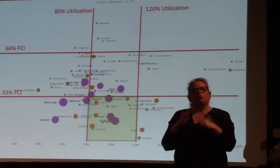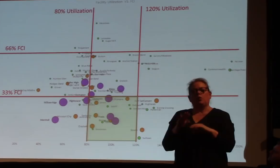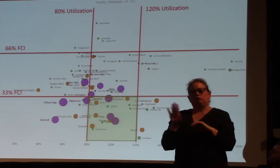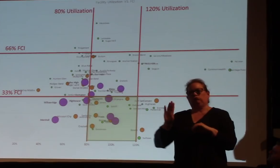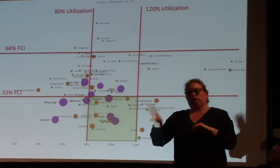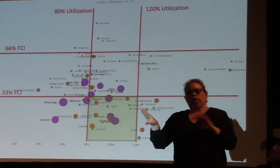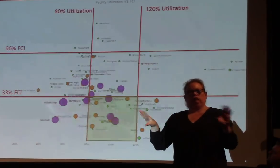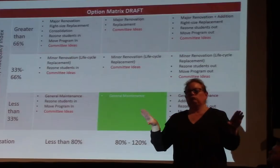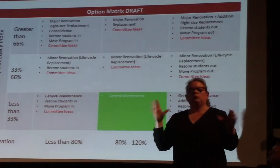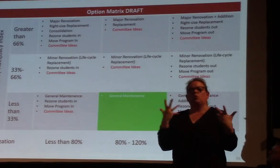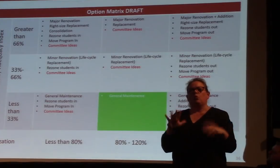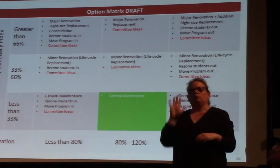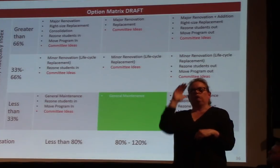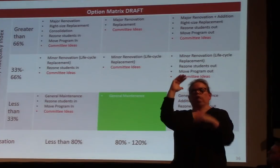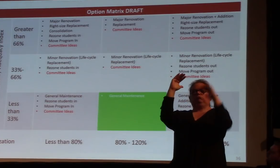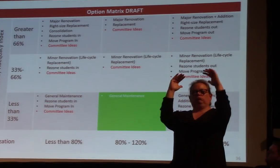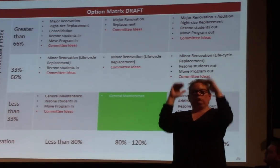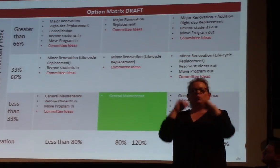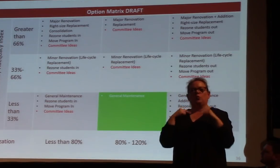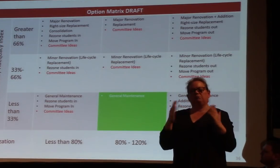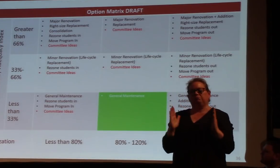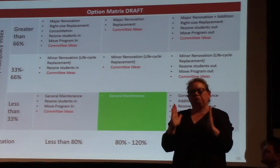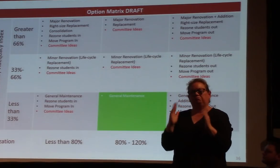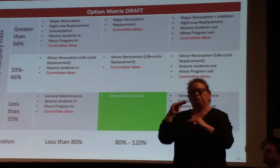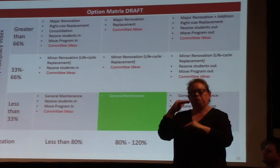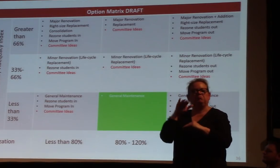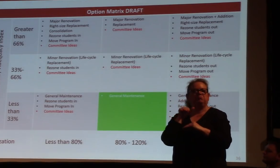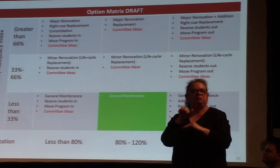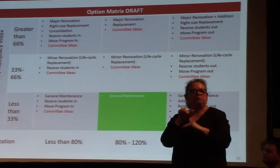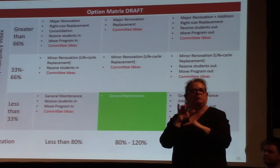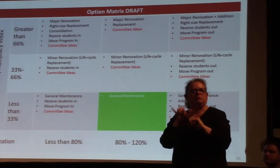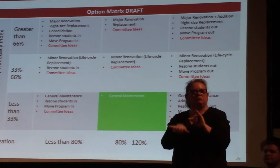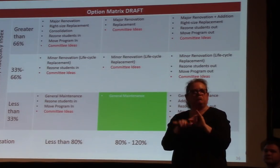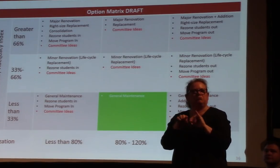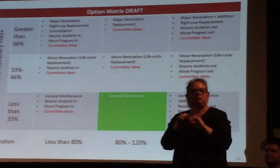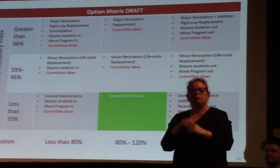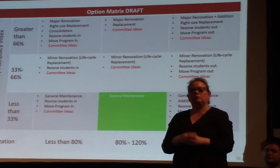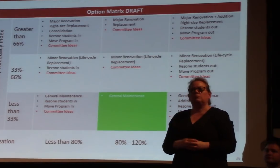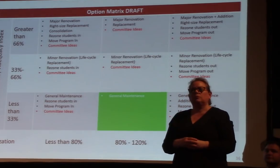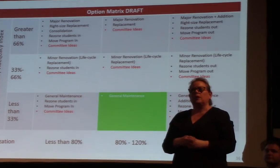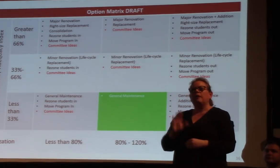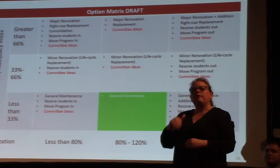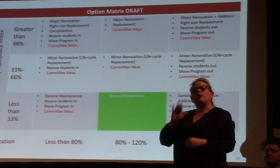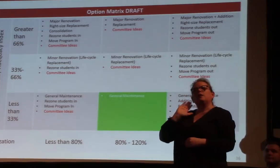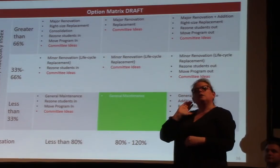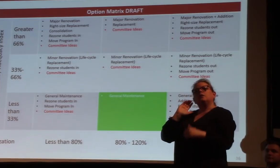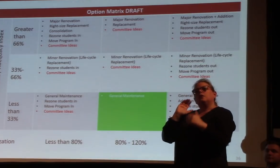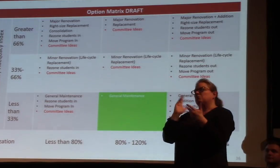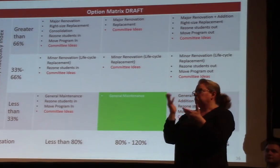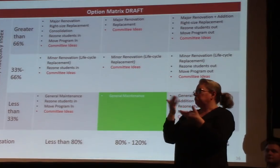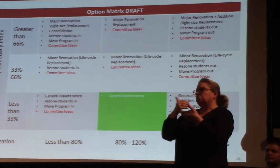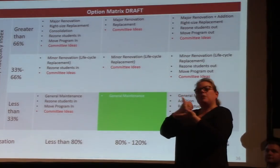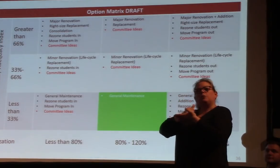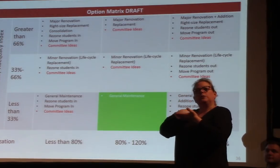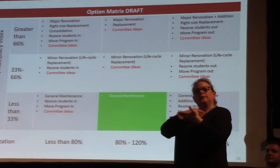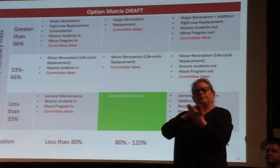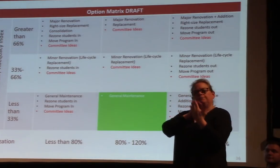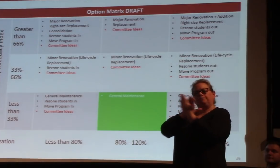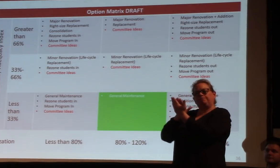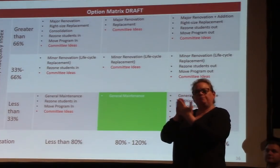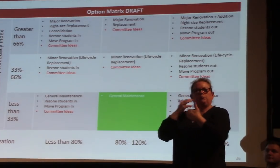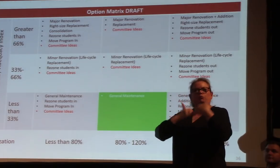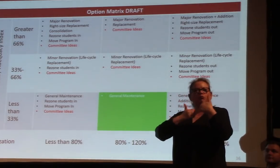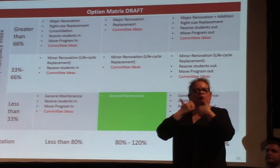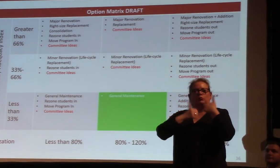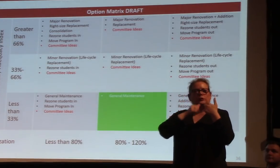33%. And so this is kind of our tool chest to be able to address some of these issues. So if we have a facility that's in good shape down